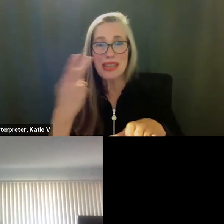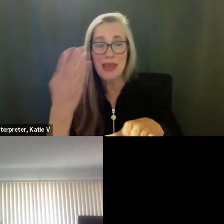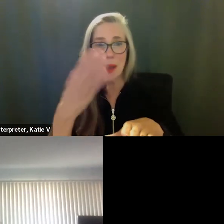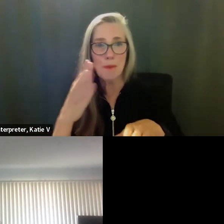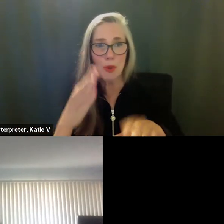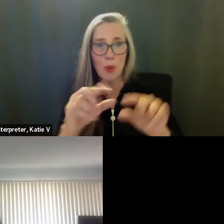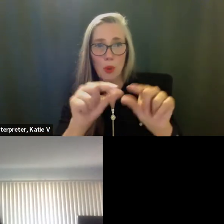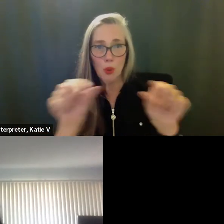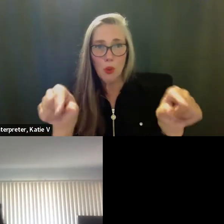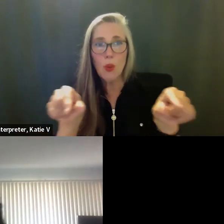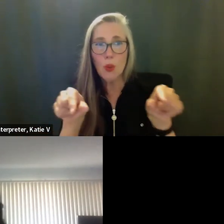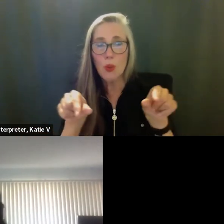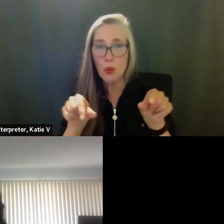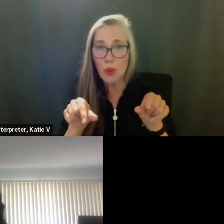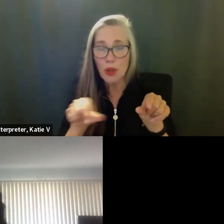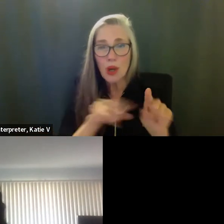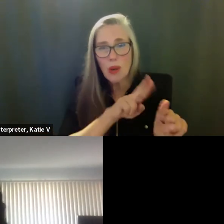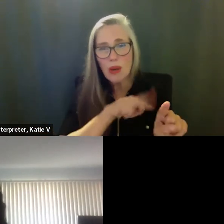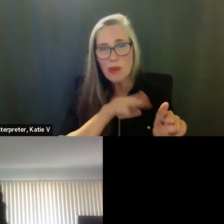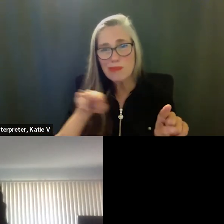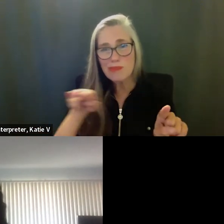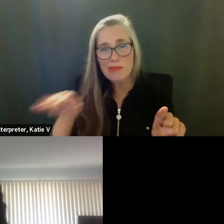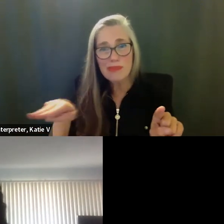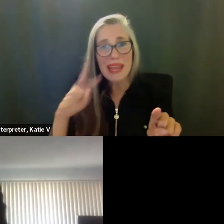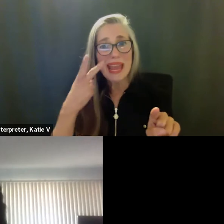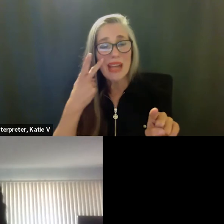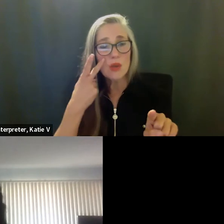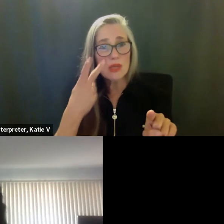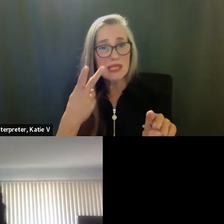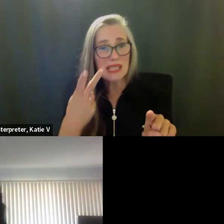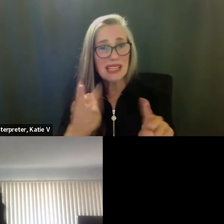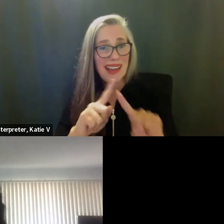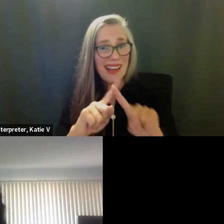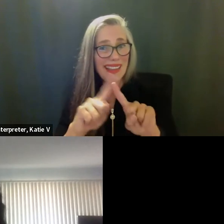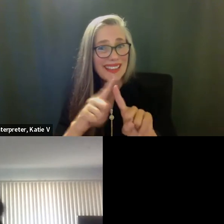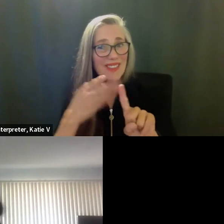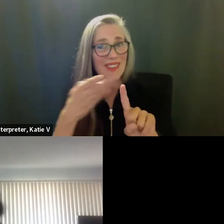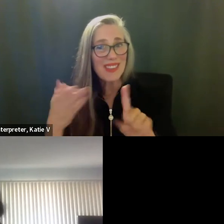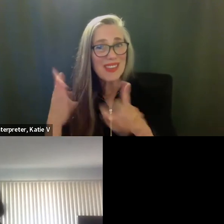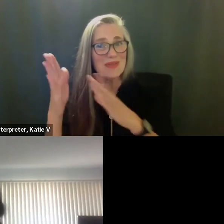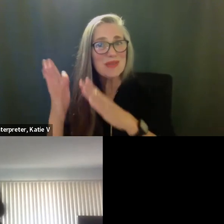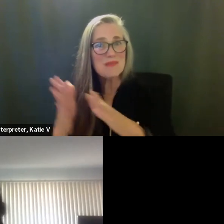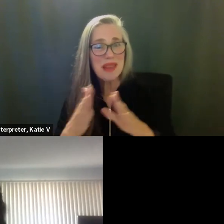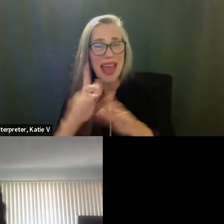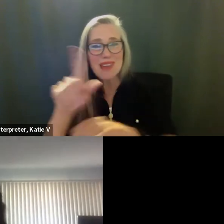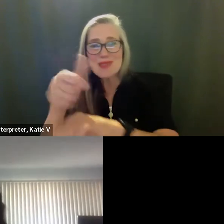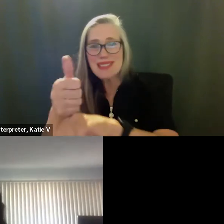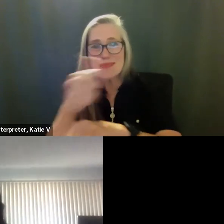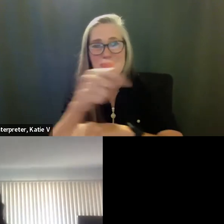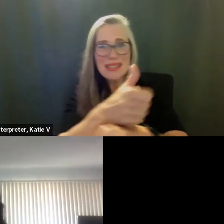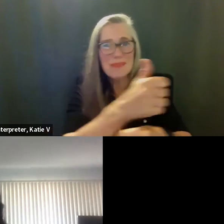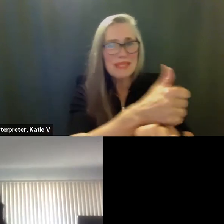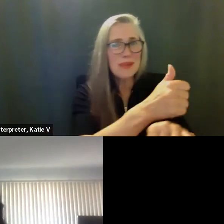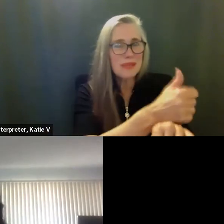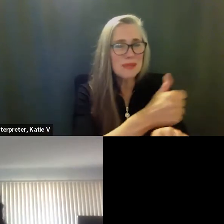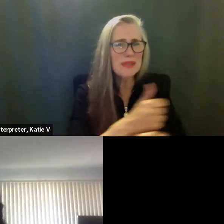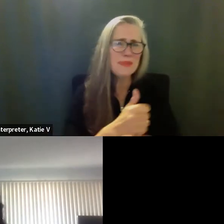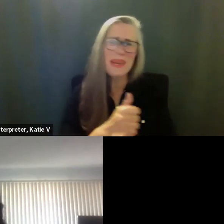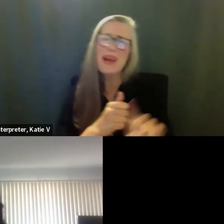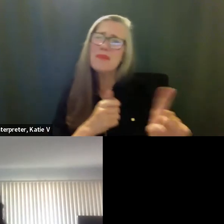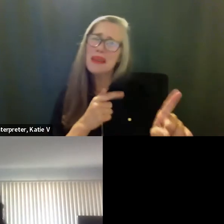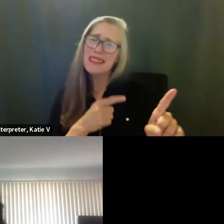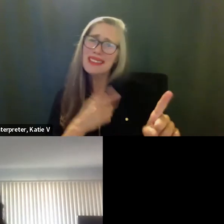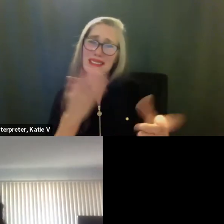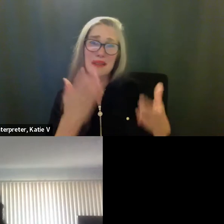also see the, you know, the numbered items that we're planning for this center. And this is again, just a concept that may